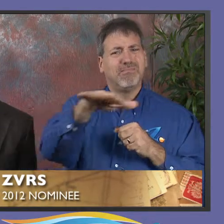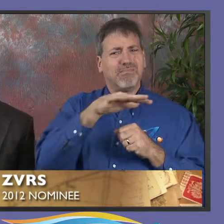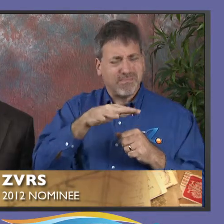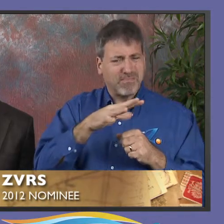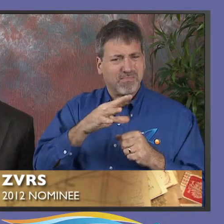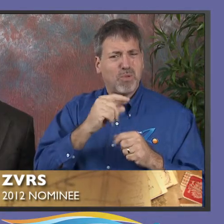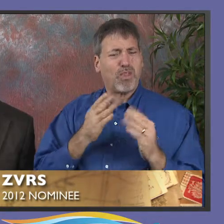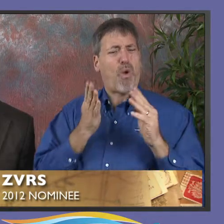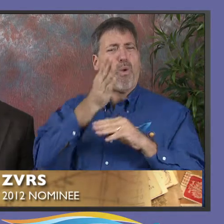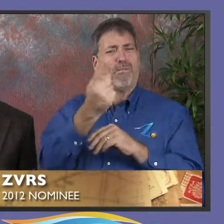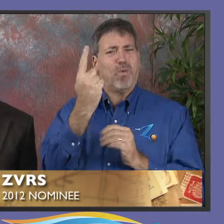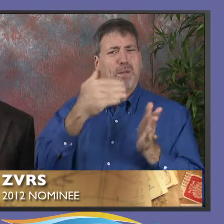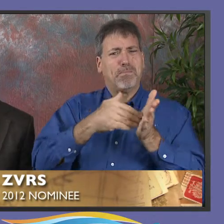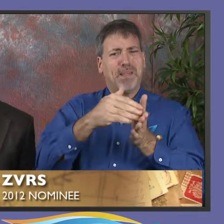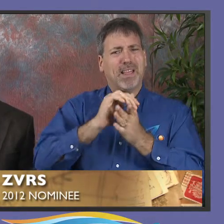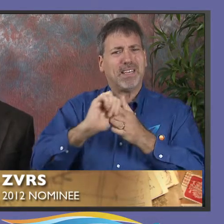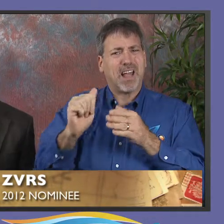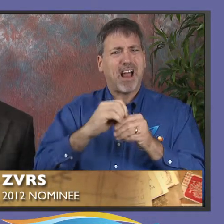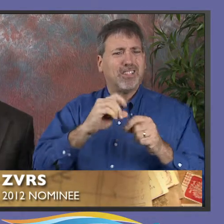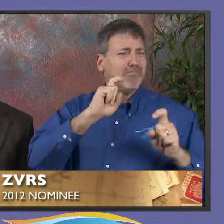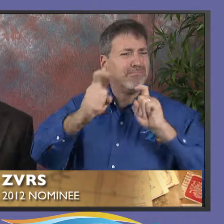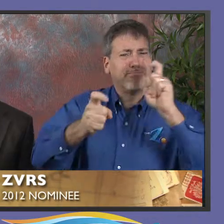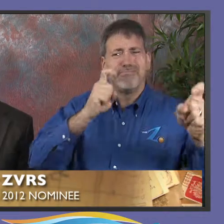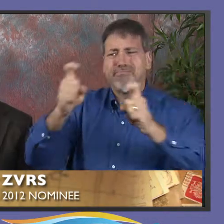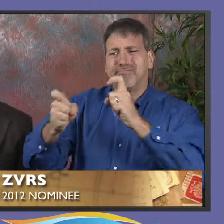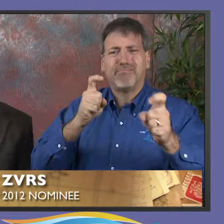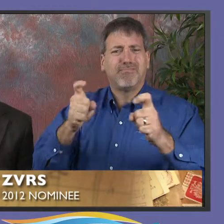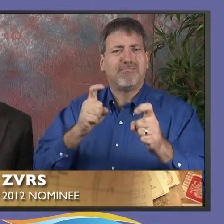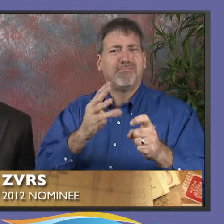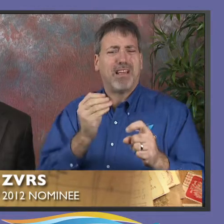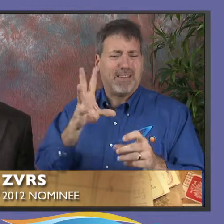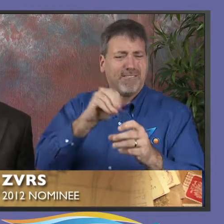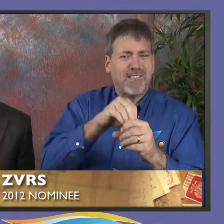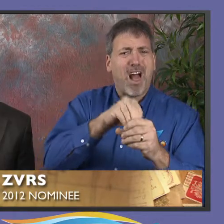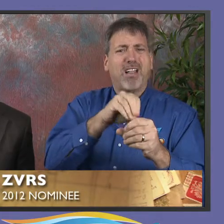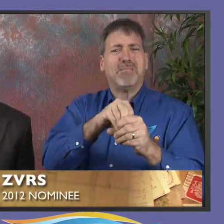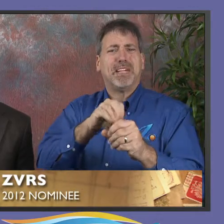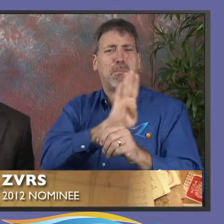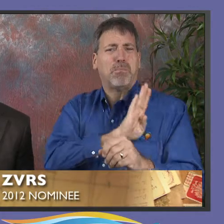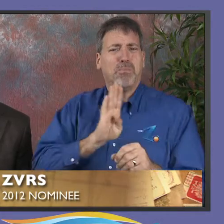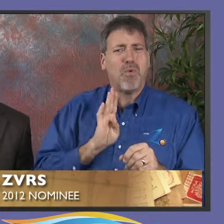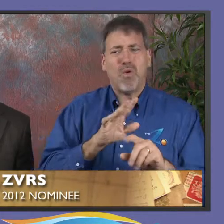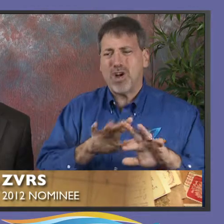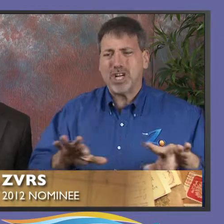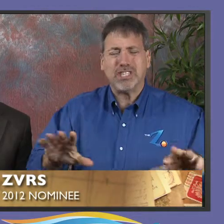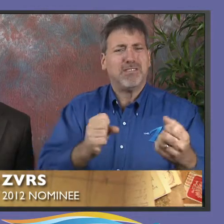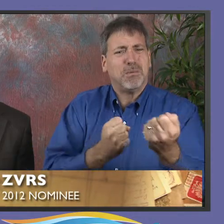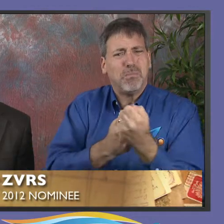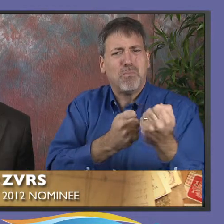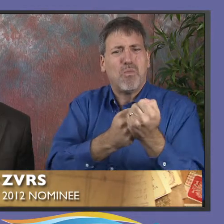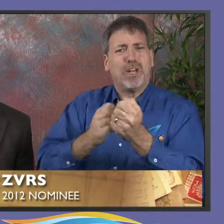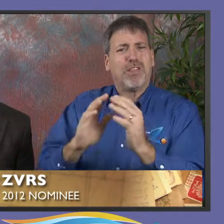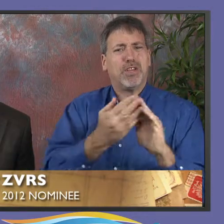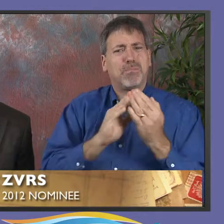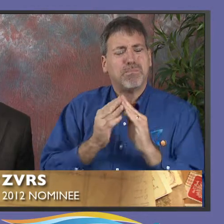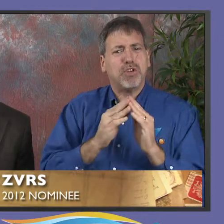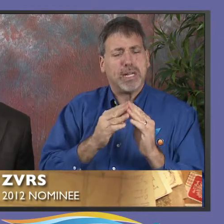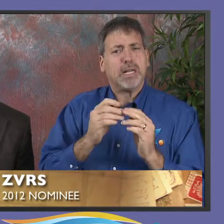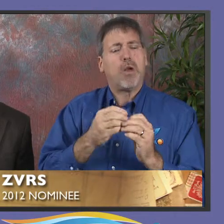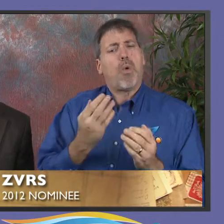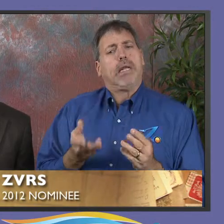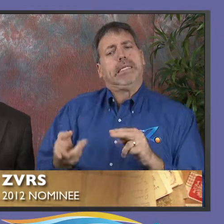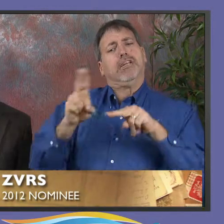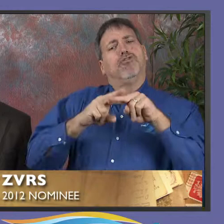the community locally and nationwide, with over a million dollars in donations and sponsorships, involvement in national boards,